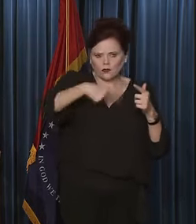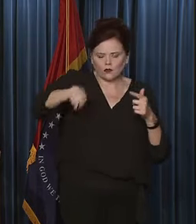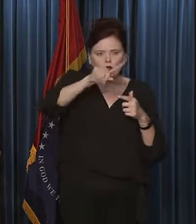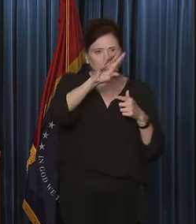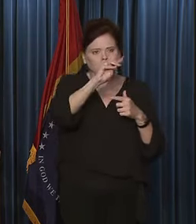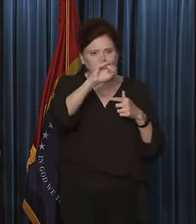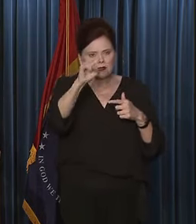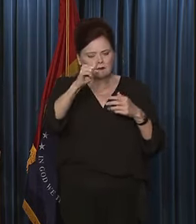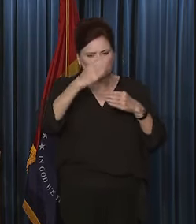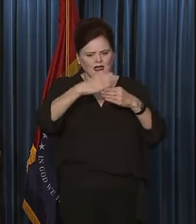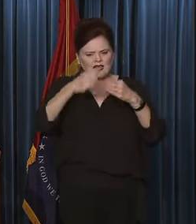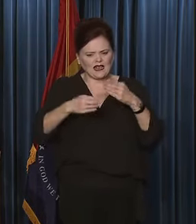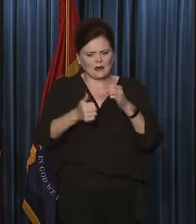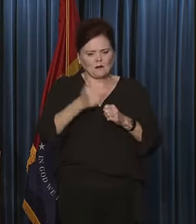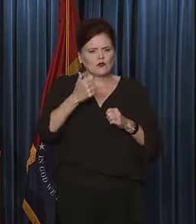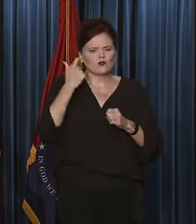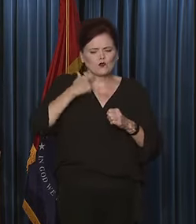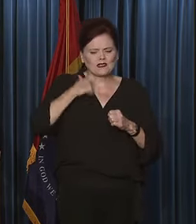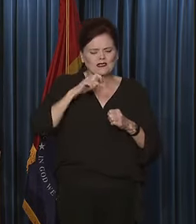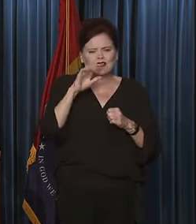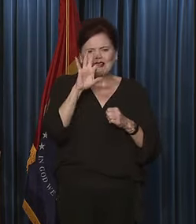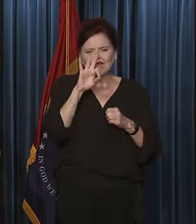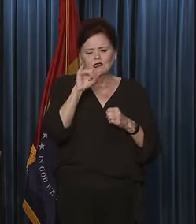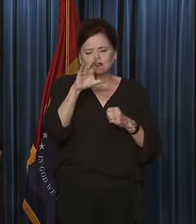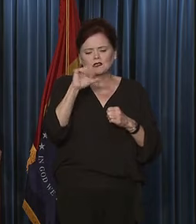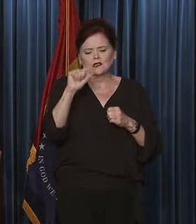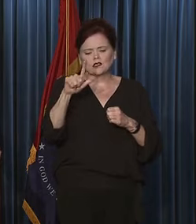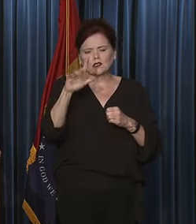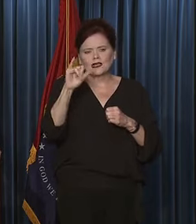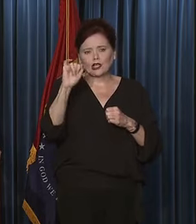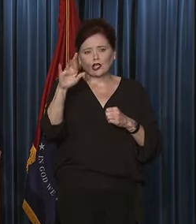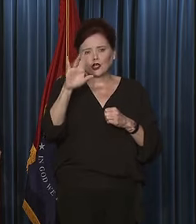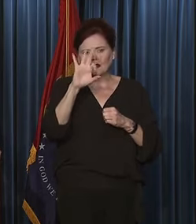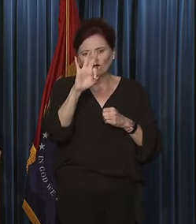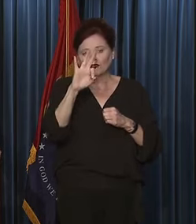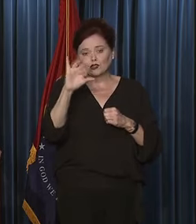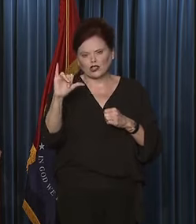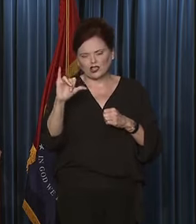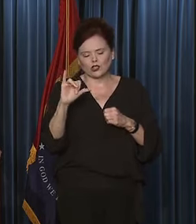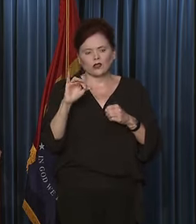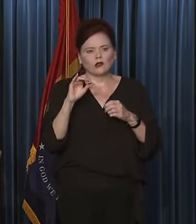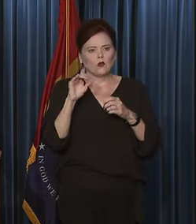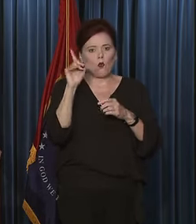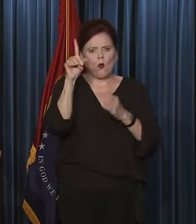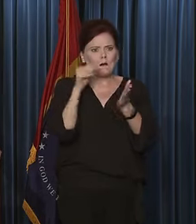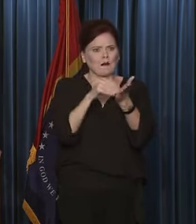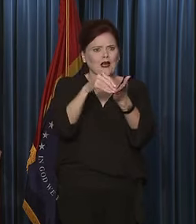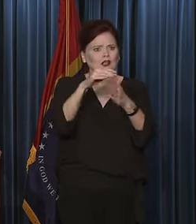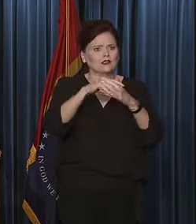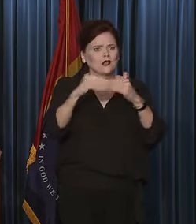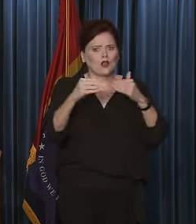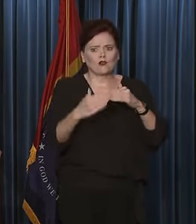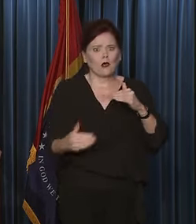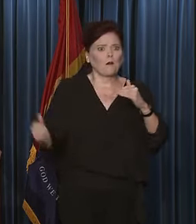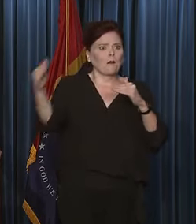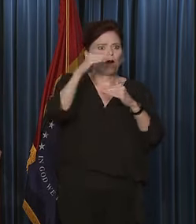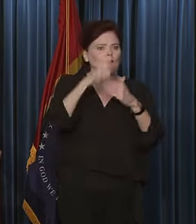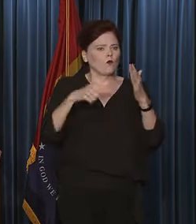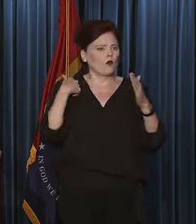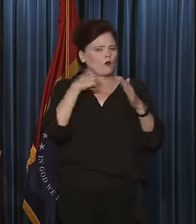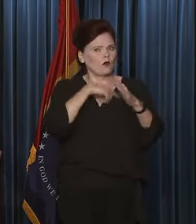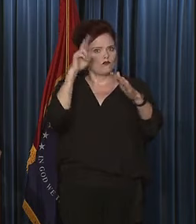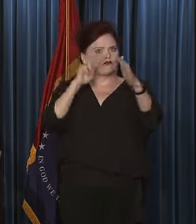Mississippi ended the most recent fiscal year over a billion dollars above original revenue estimates.